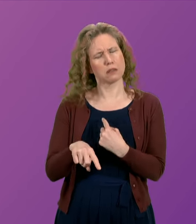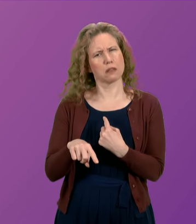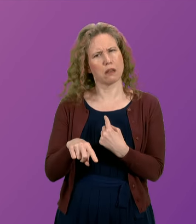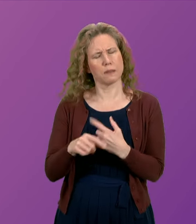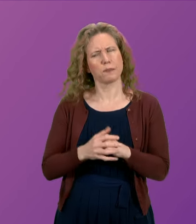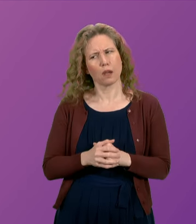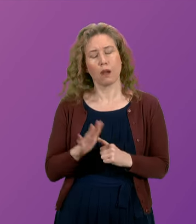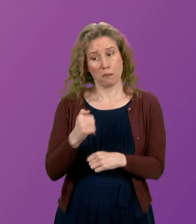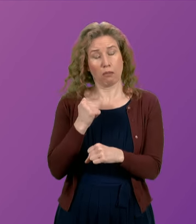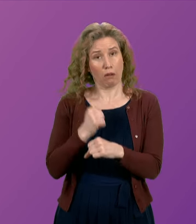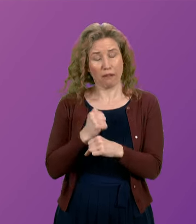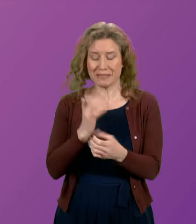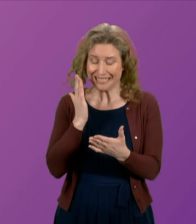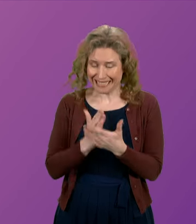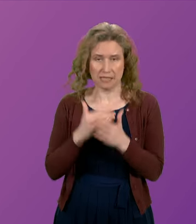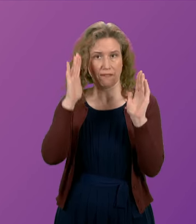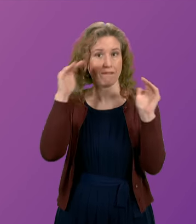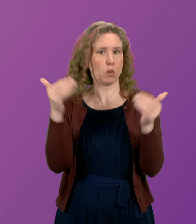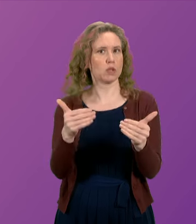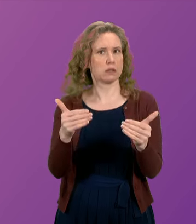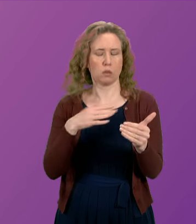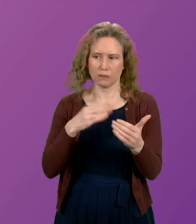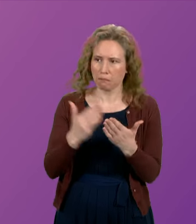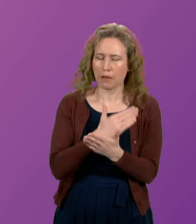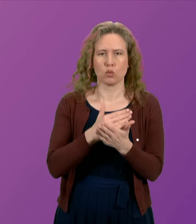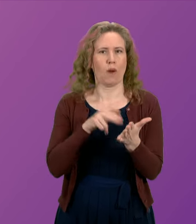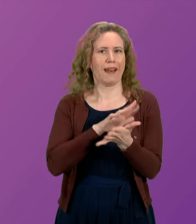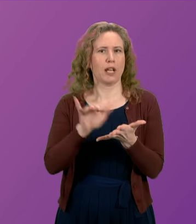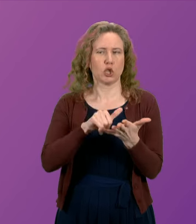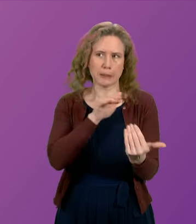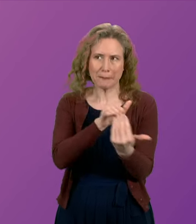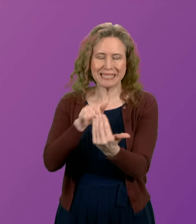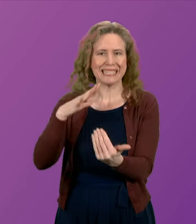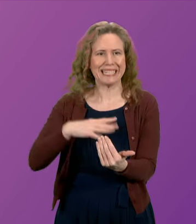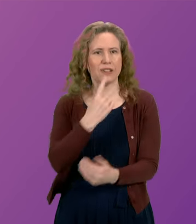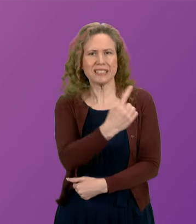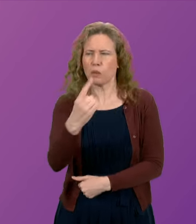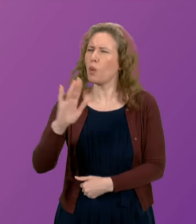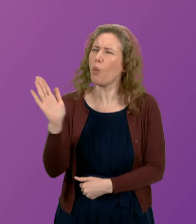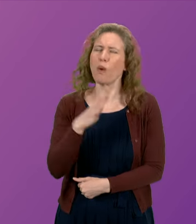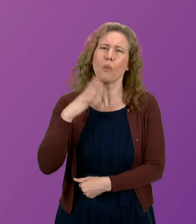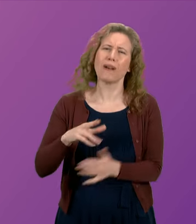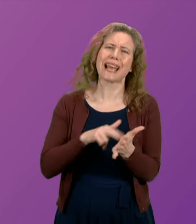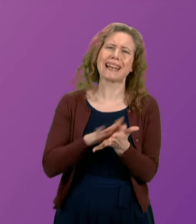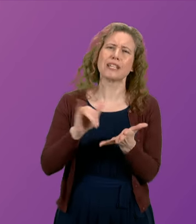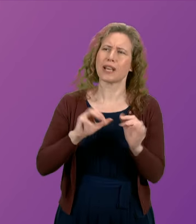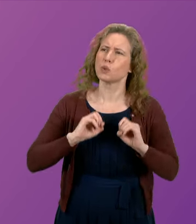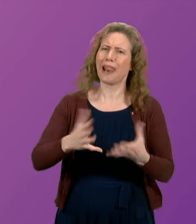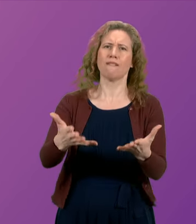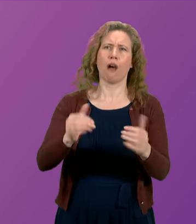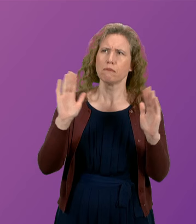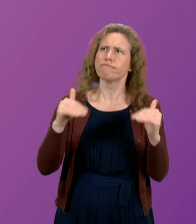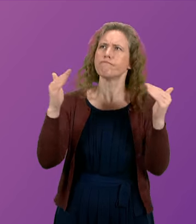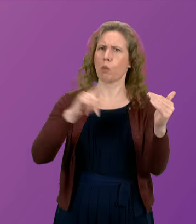the government is very focused on ensuring the NHS meets the needs of individuals. We all want the NHS to be able to deliver what